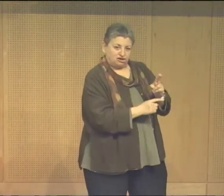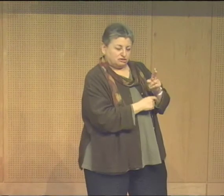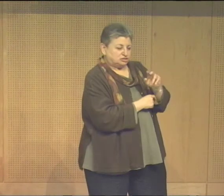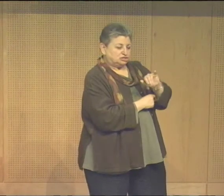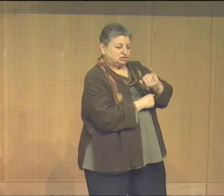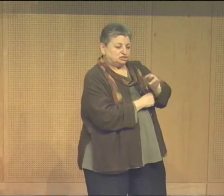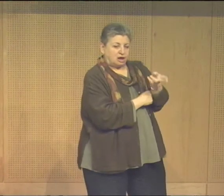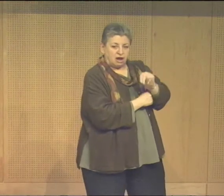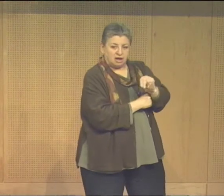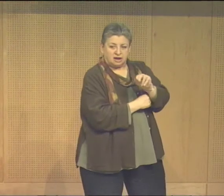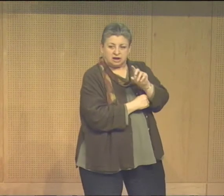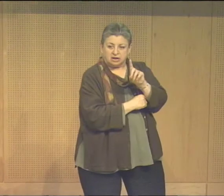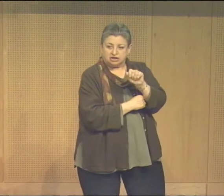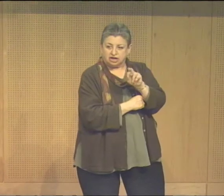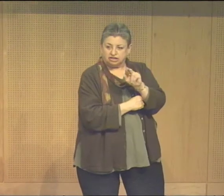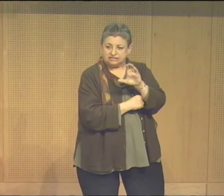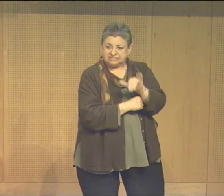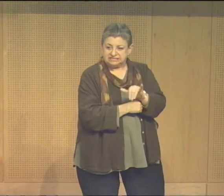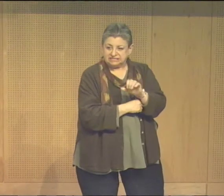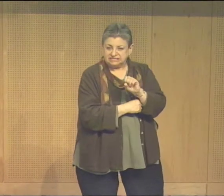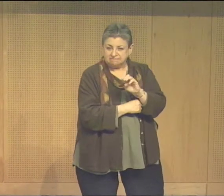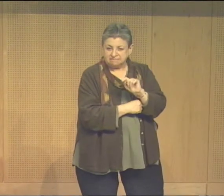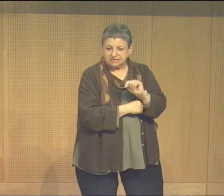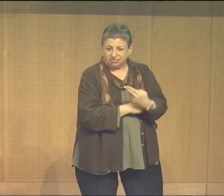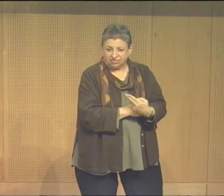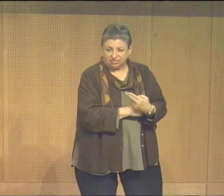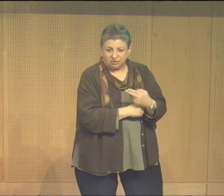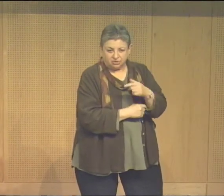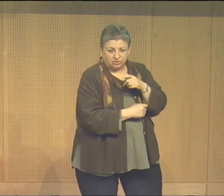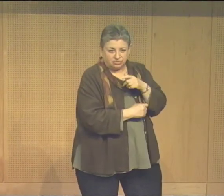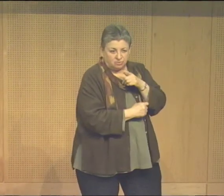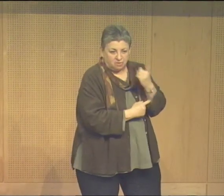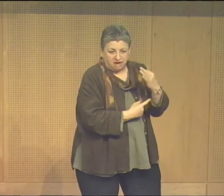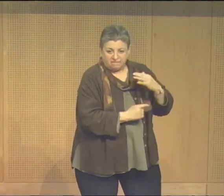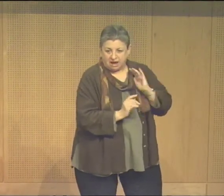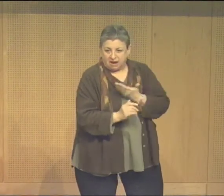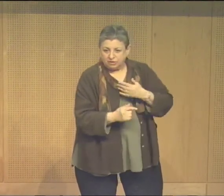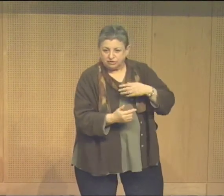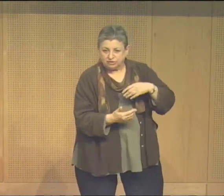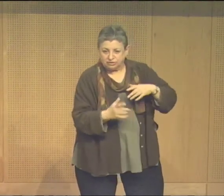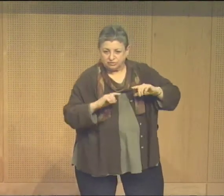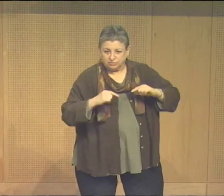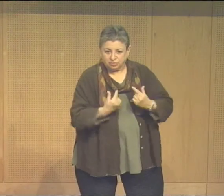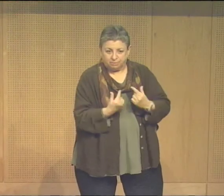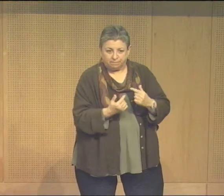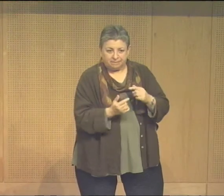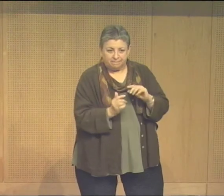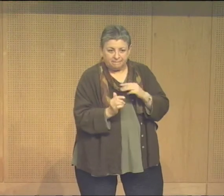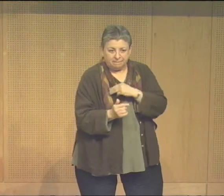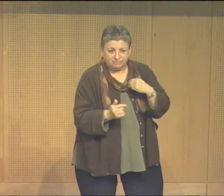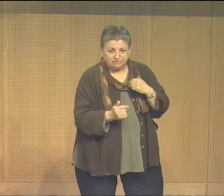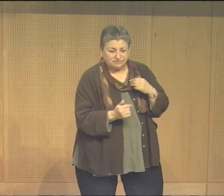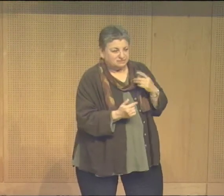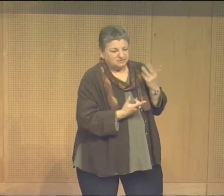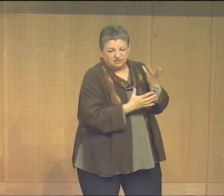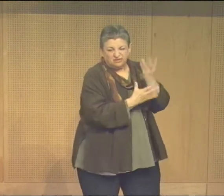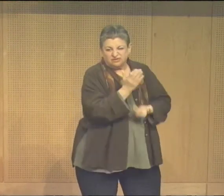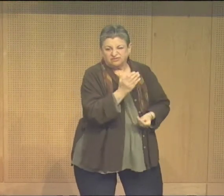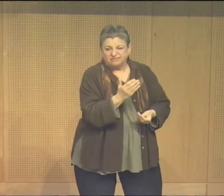the general public. But I also want to say that this is in honor of John Darcy Smith. He was a member of the original deaf